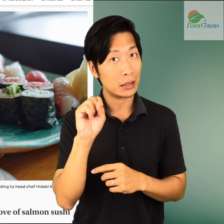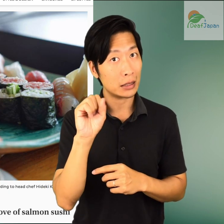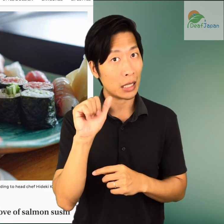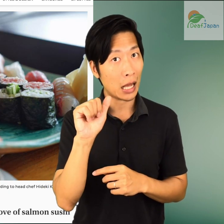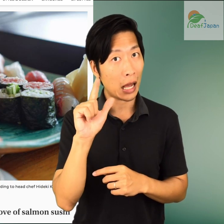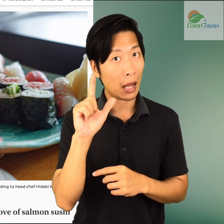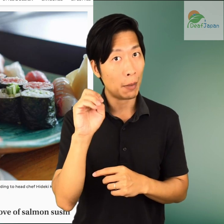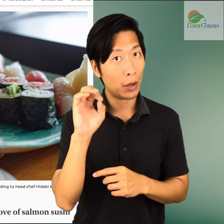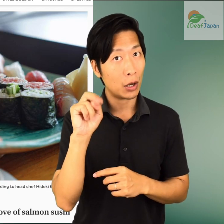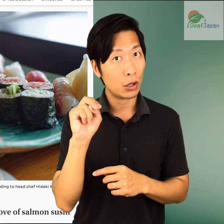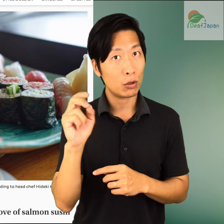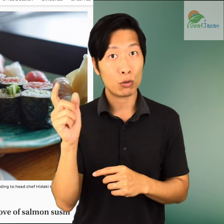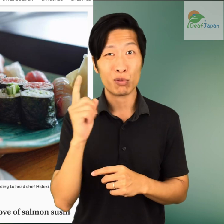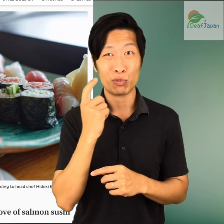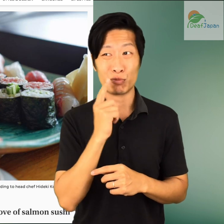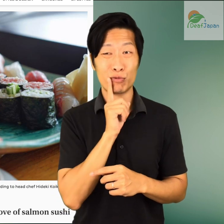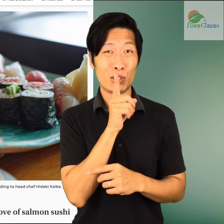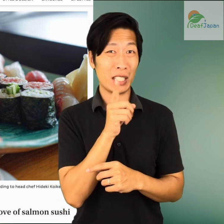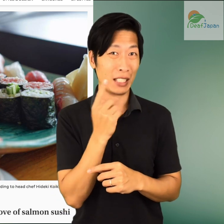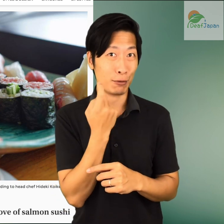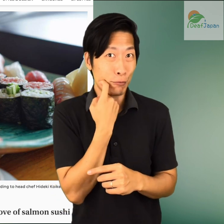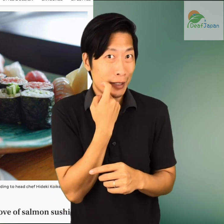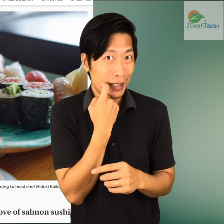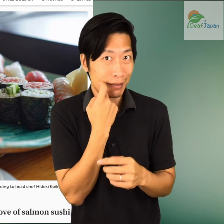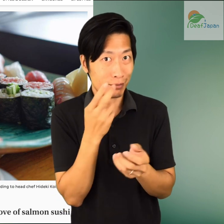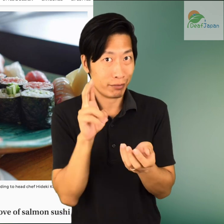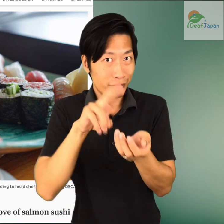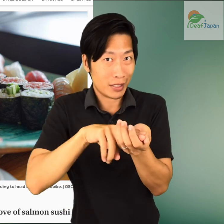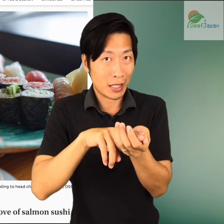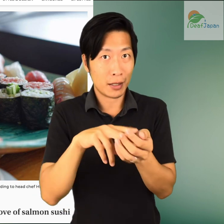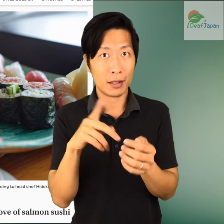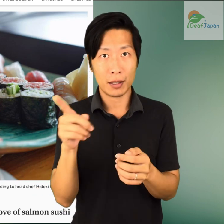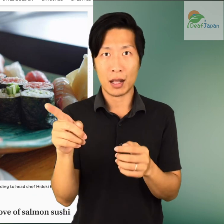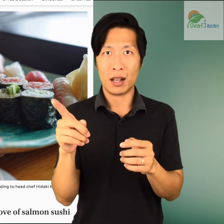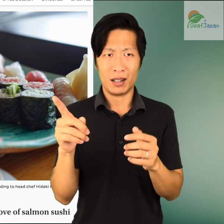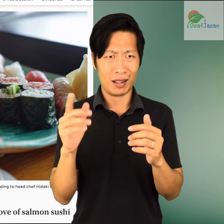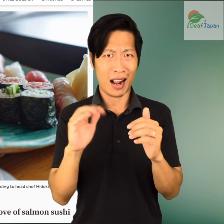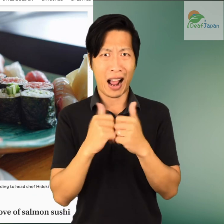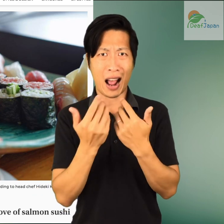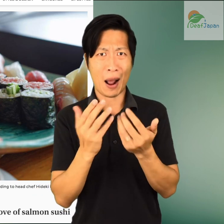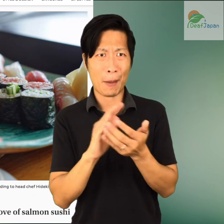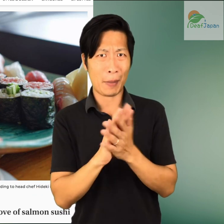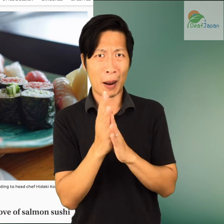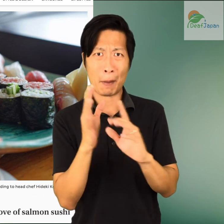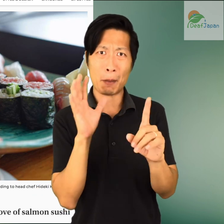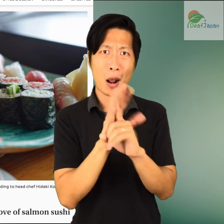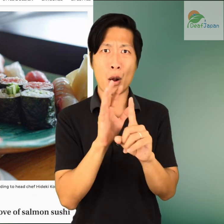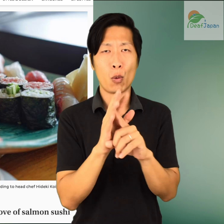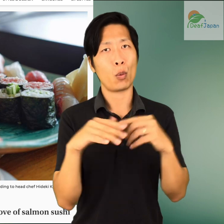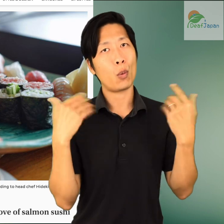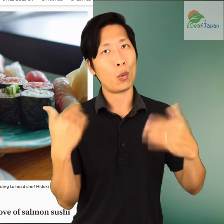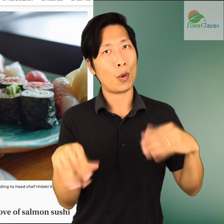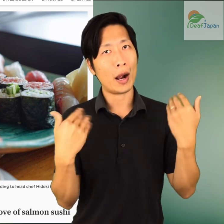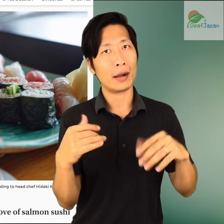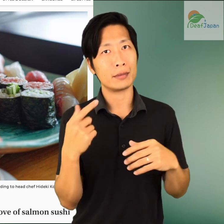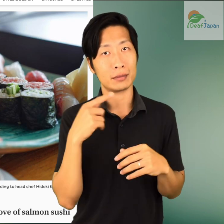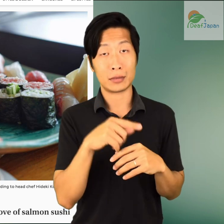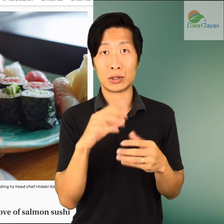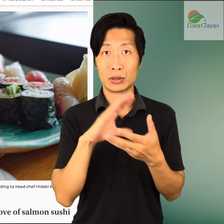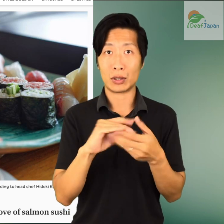new addition to the sushi menu making its rise to the popularity remarkably. A story that is both